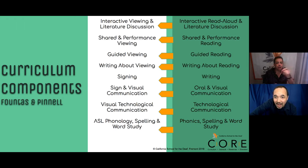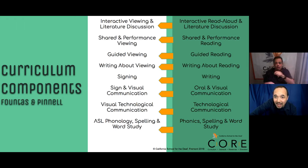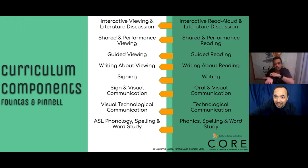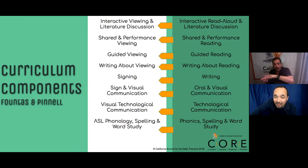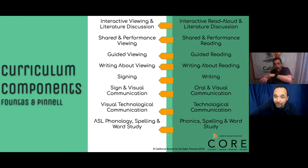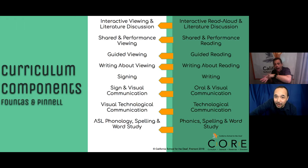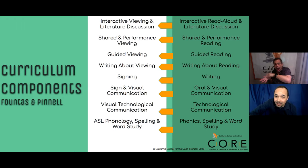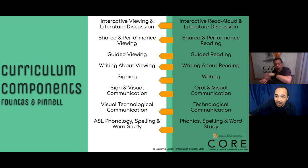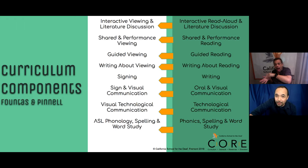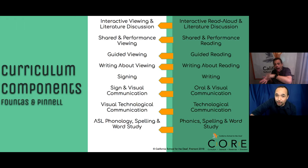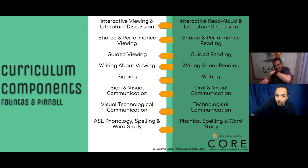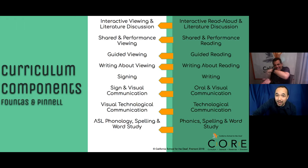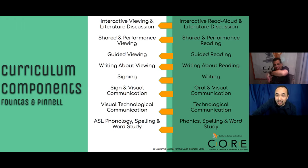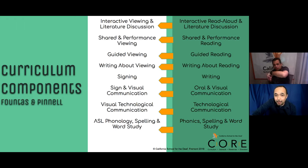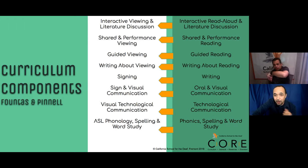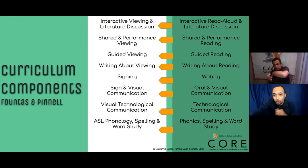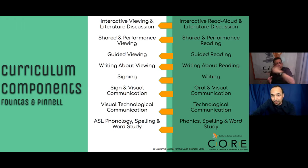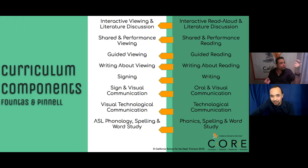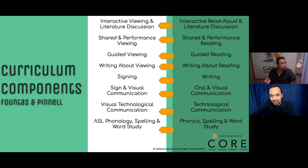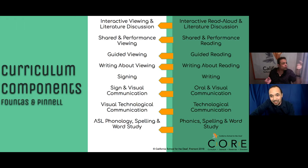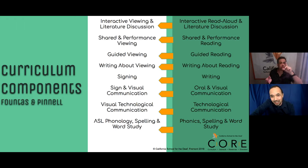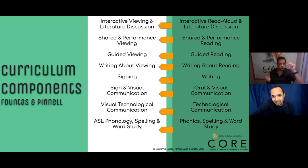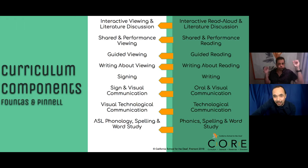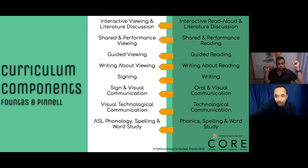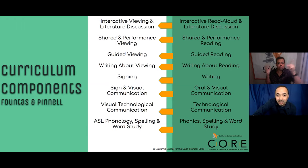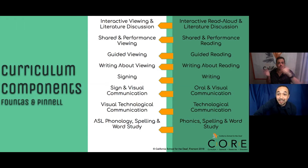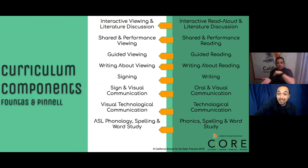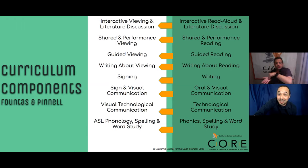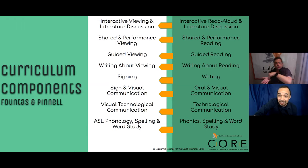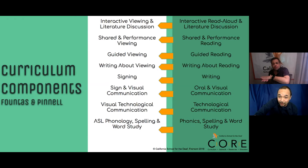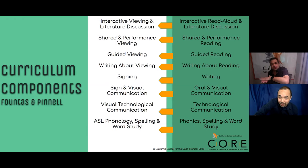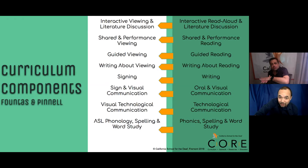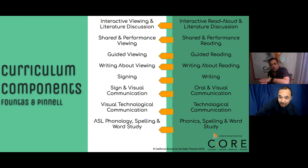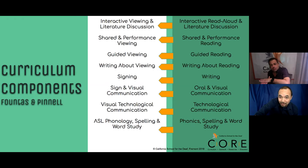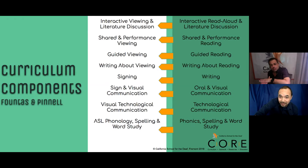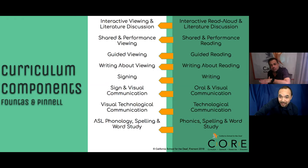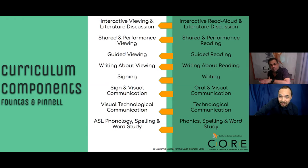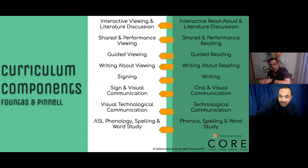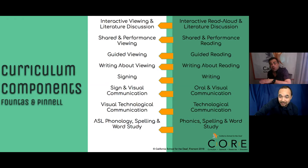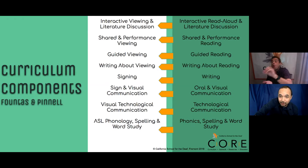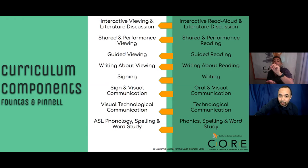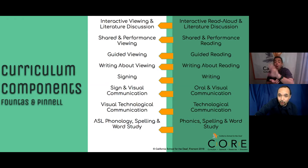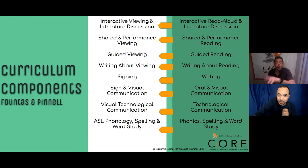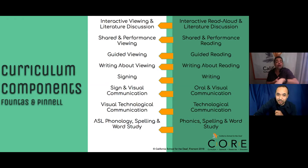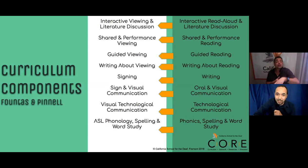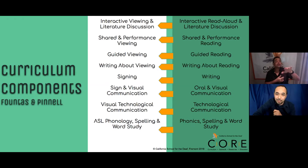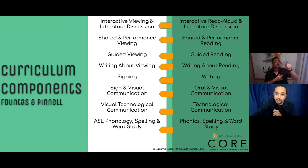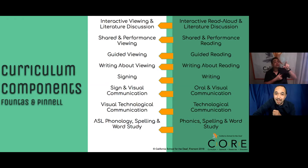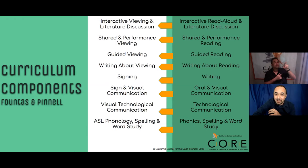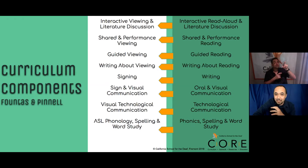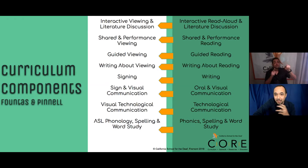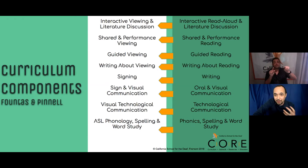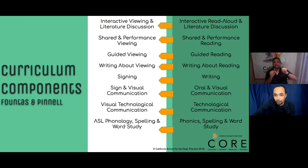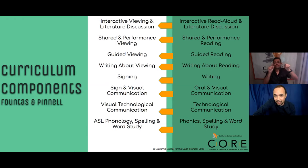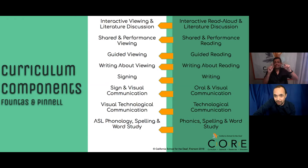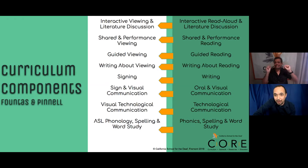And for ASL, they write about what they're seeing in ASL in English. So they're watching an ASL